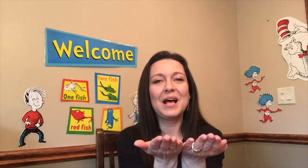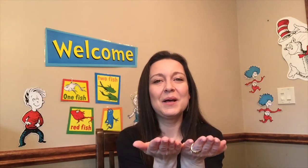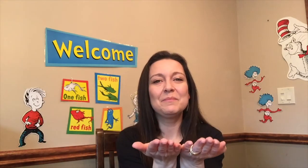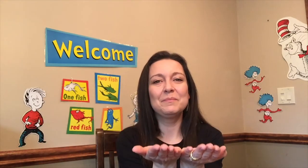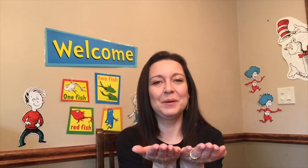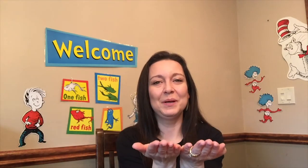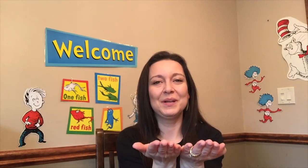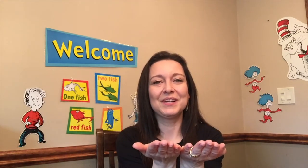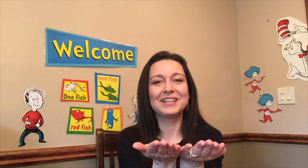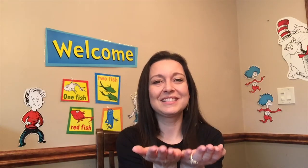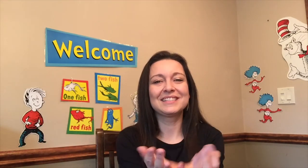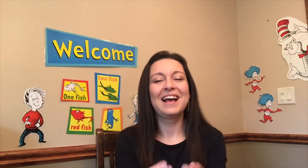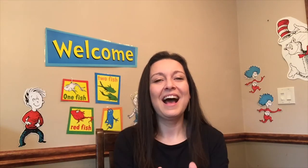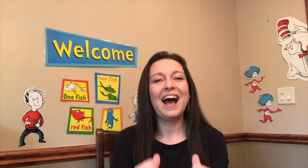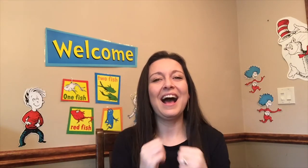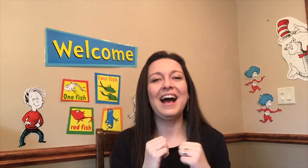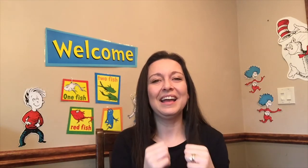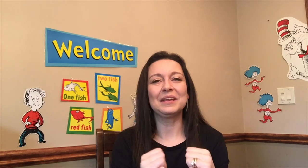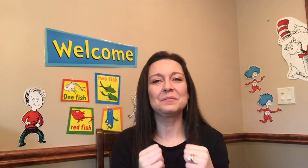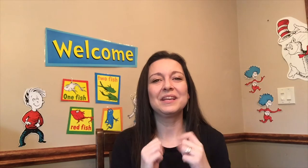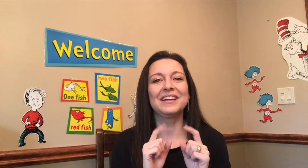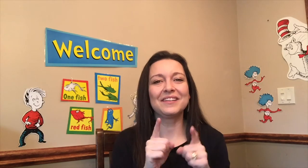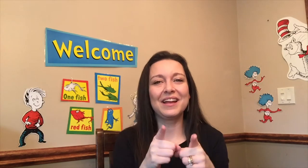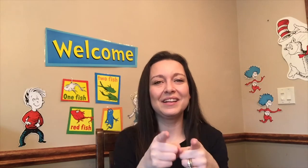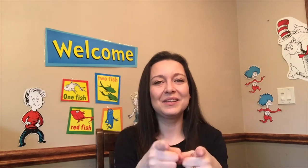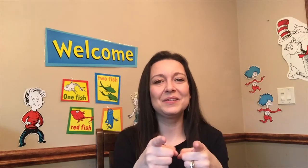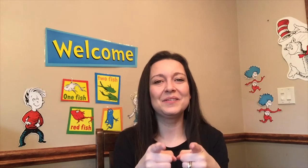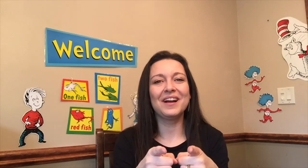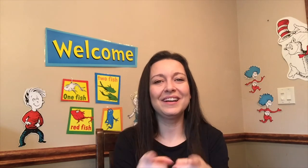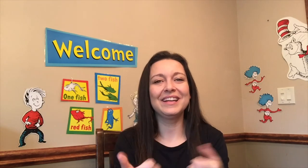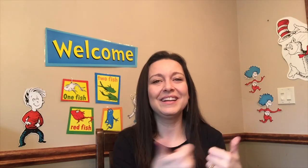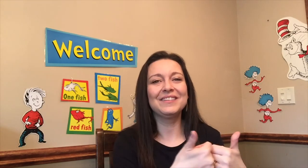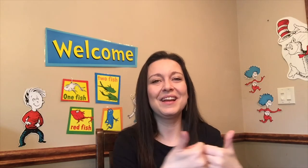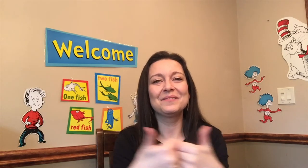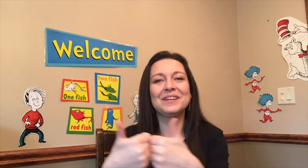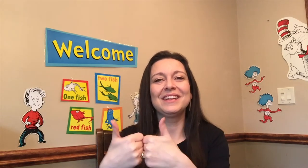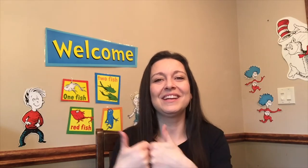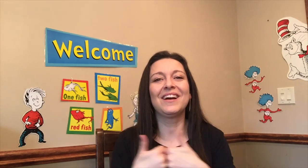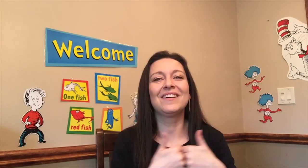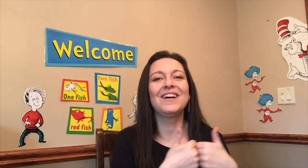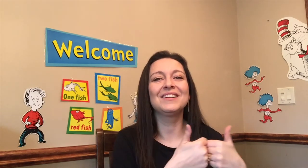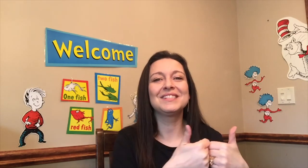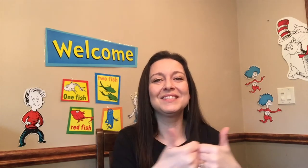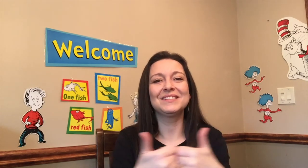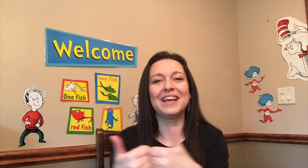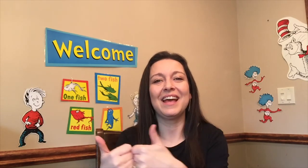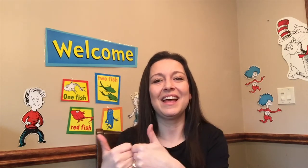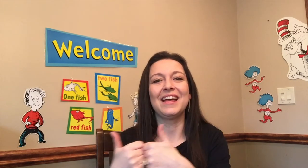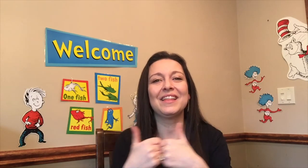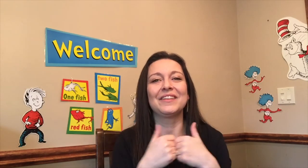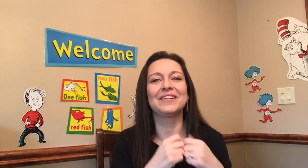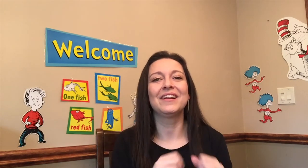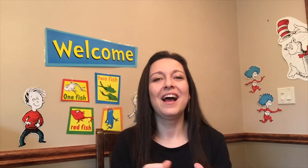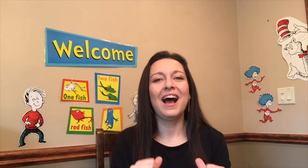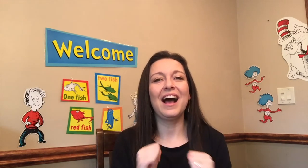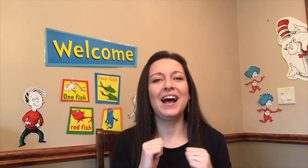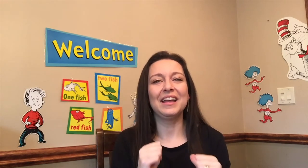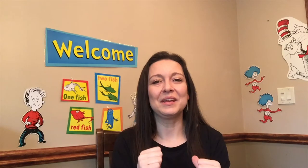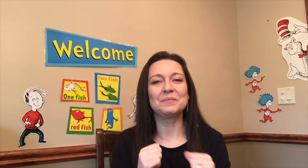books I am here and you are here and we are all together I am